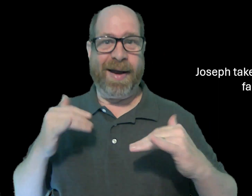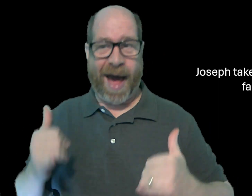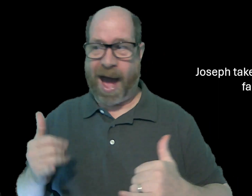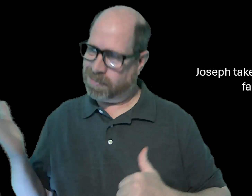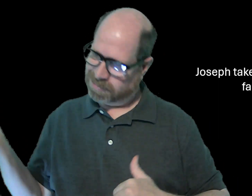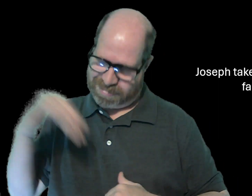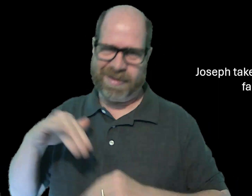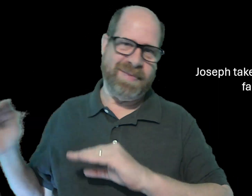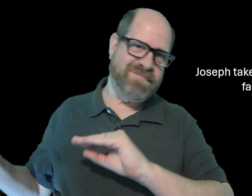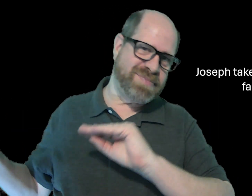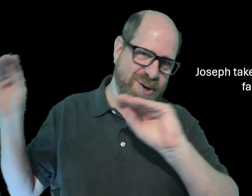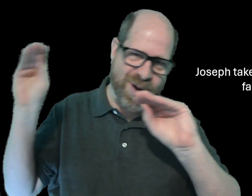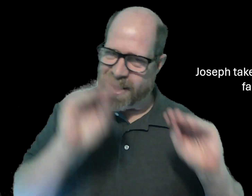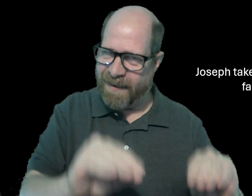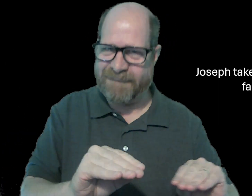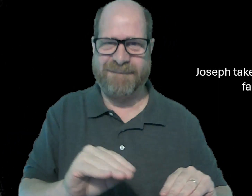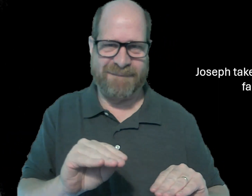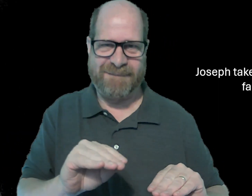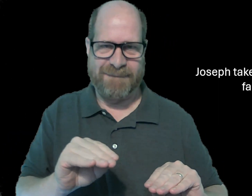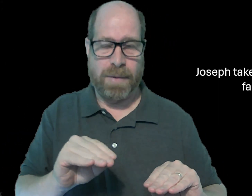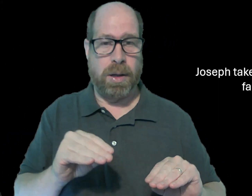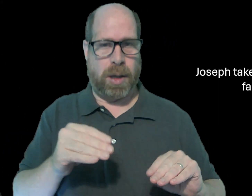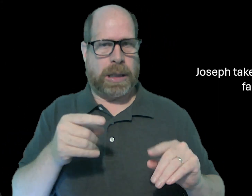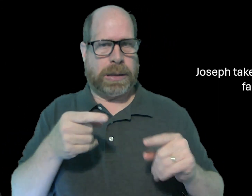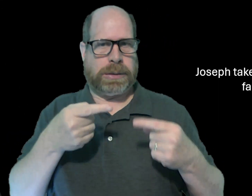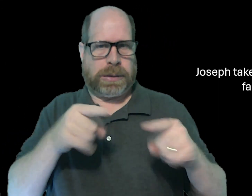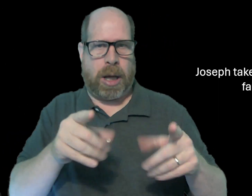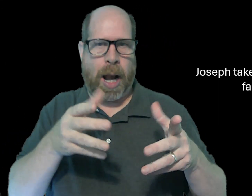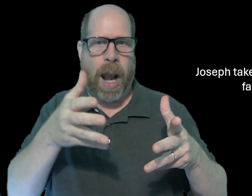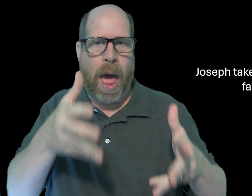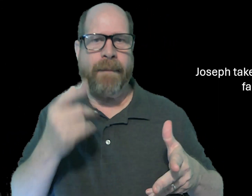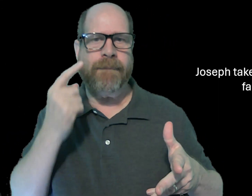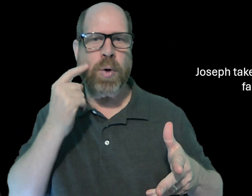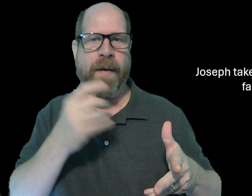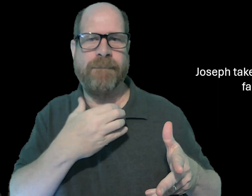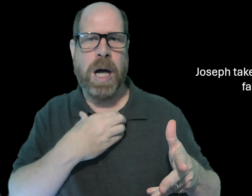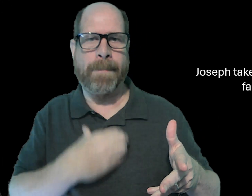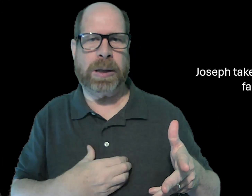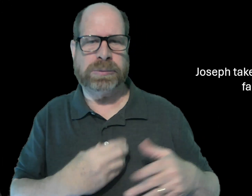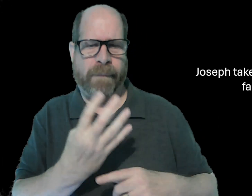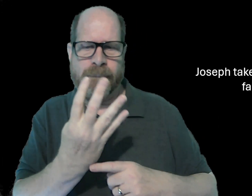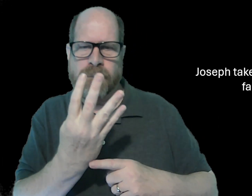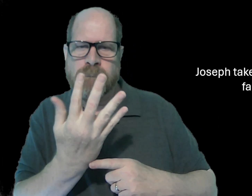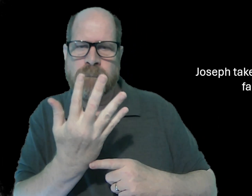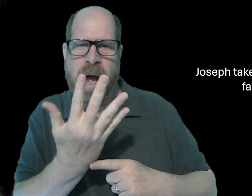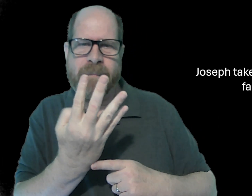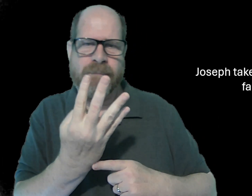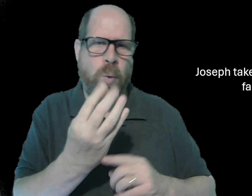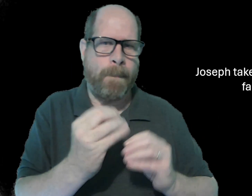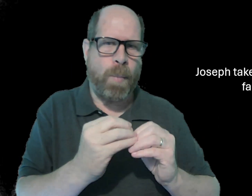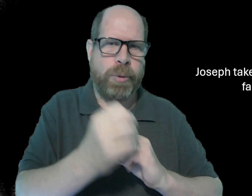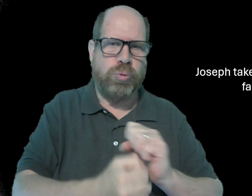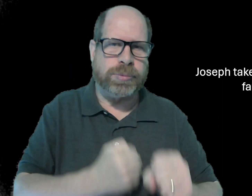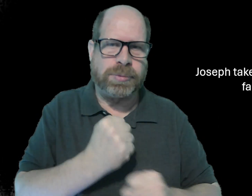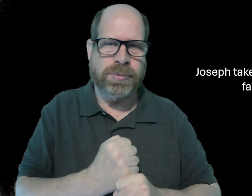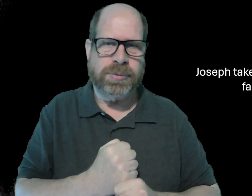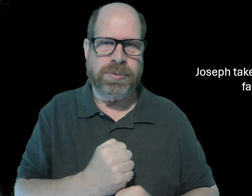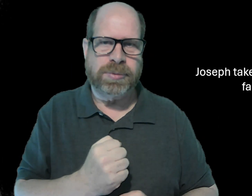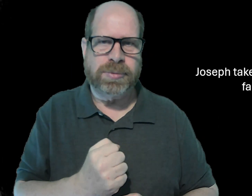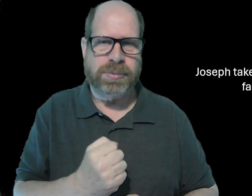food. And now they came and moved there. There was still famine left for four or five more years.